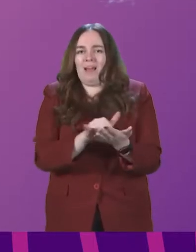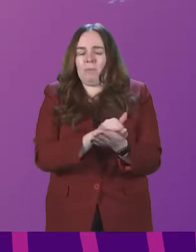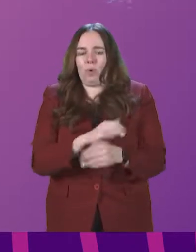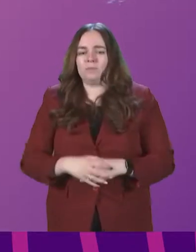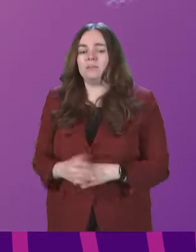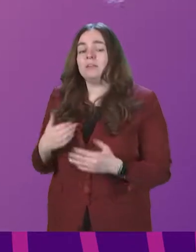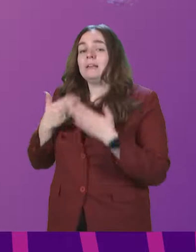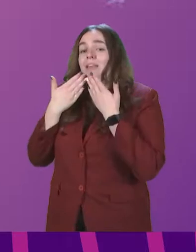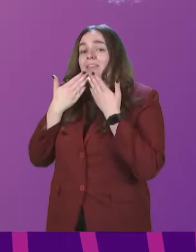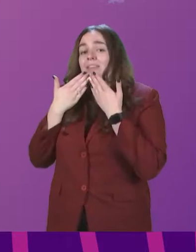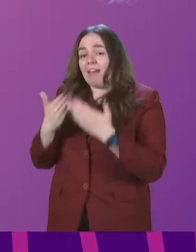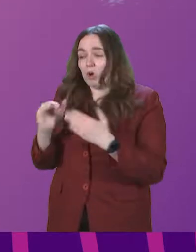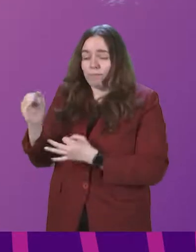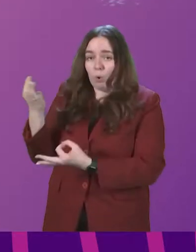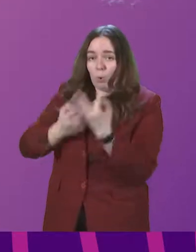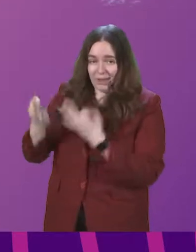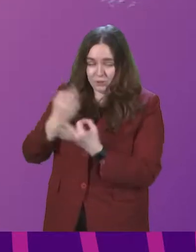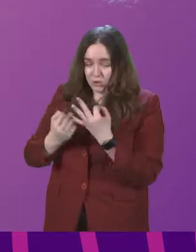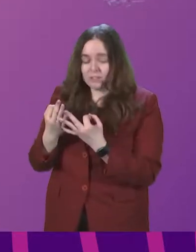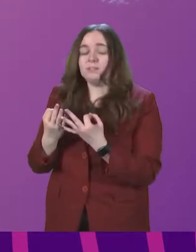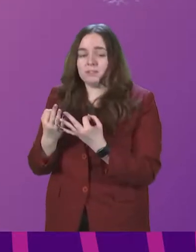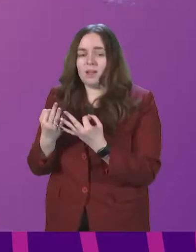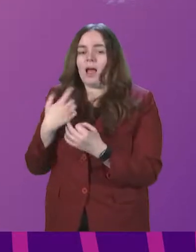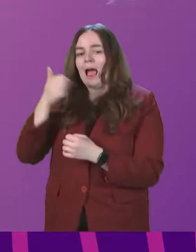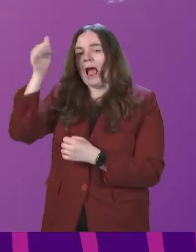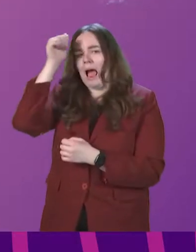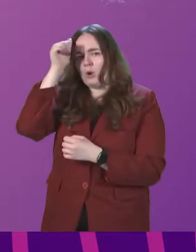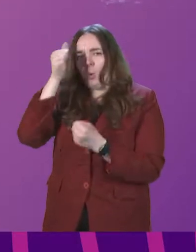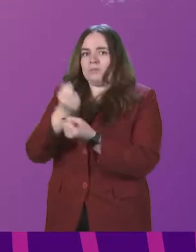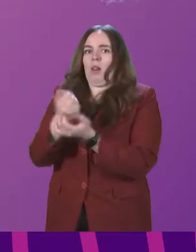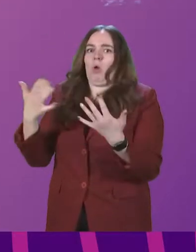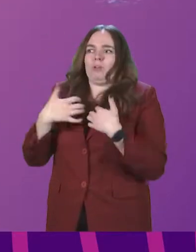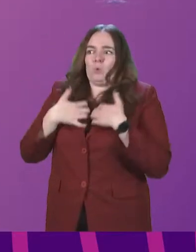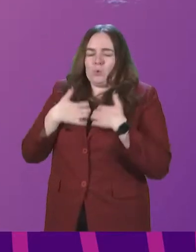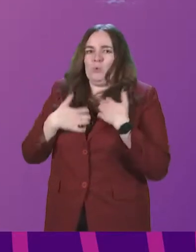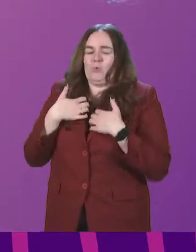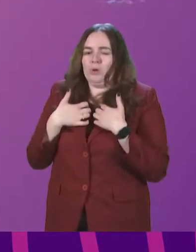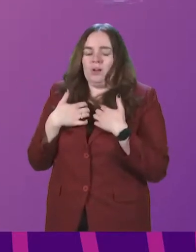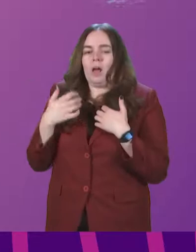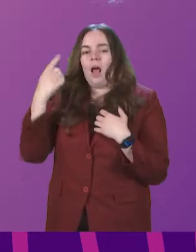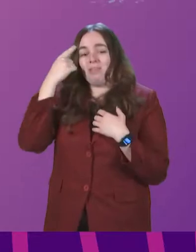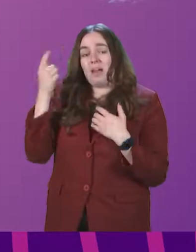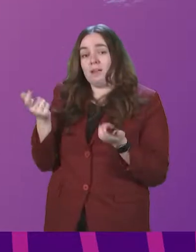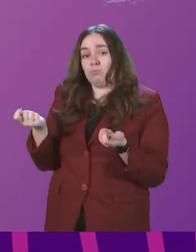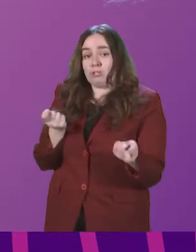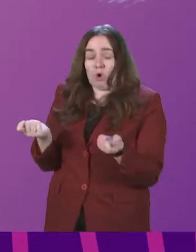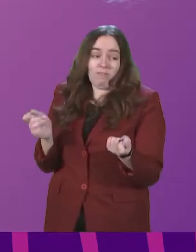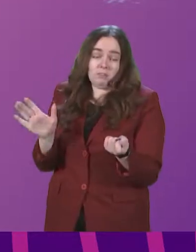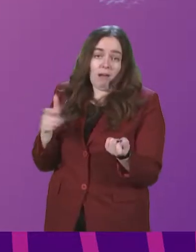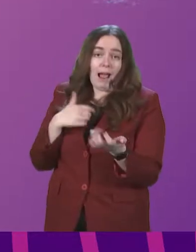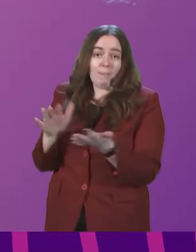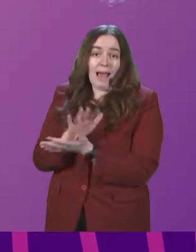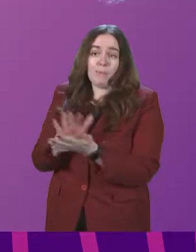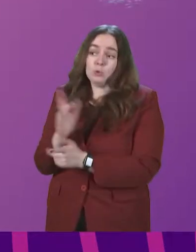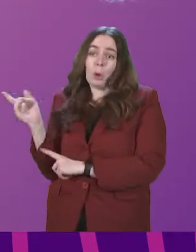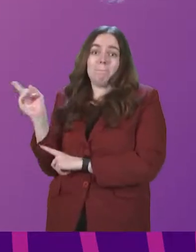I thank the Member for those questions, and I know that there is a lot of interest in this, and I think, Presidenting Officer, I certainly happy to come back